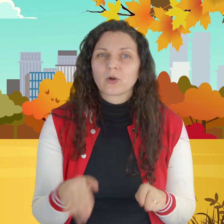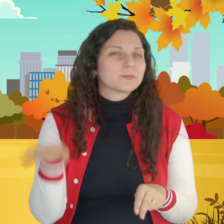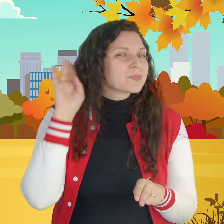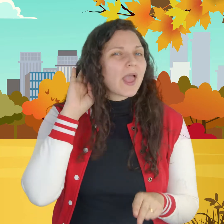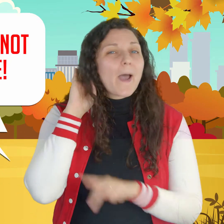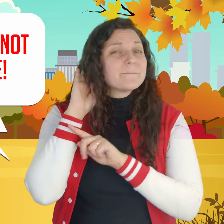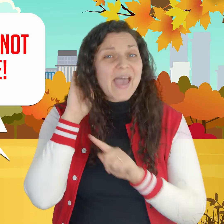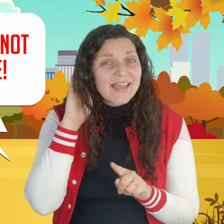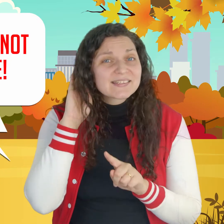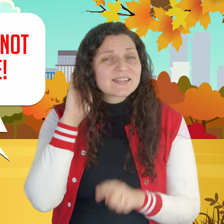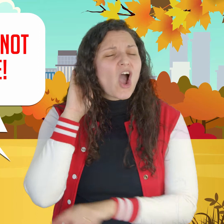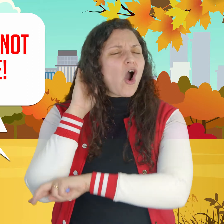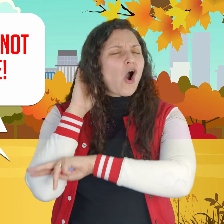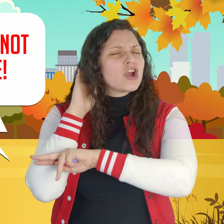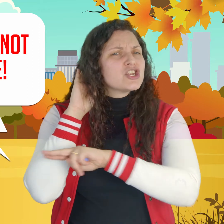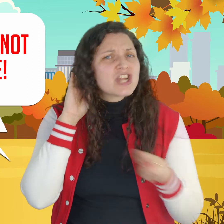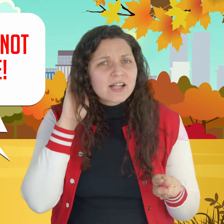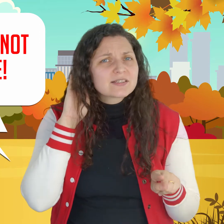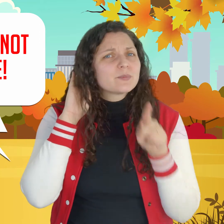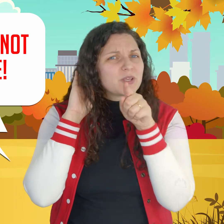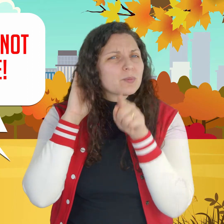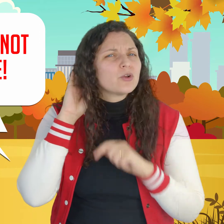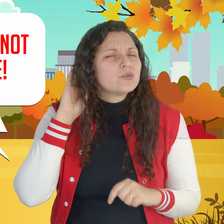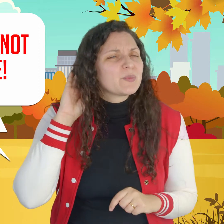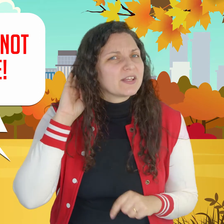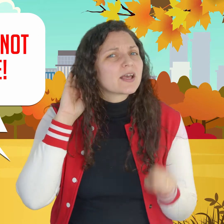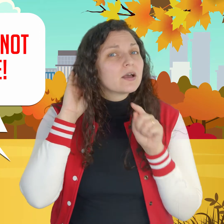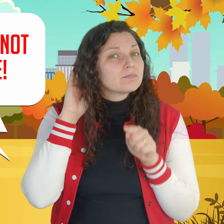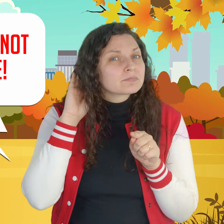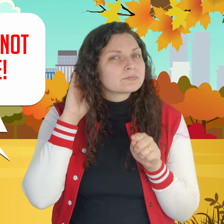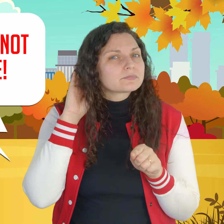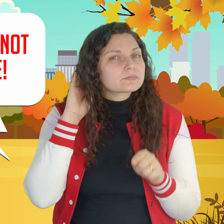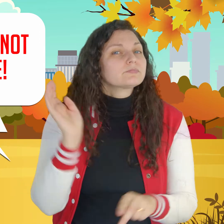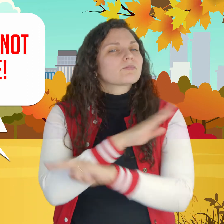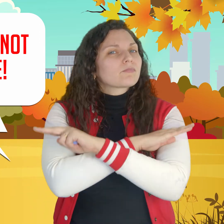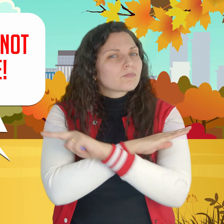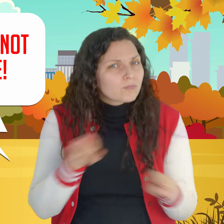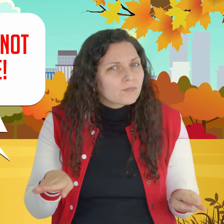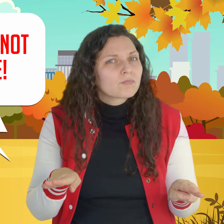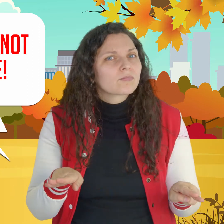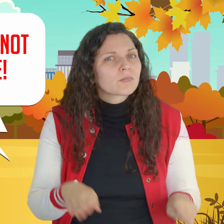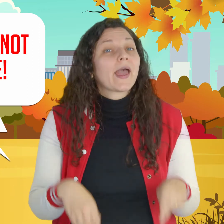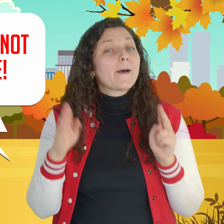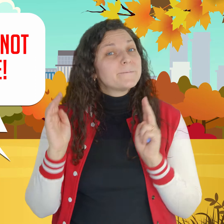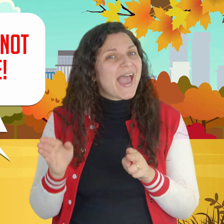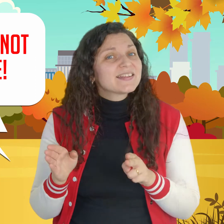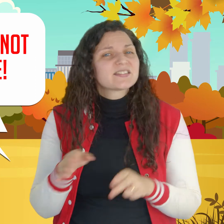pets are not people you repeat pets